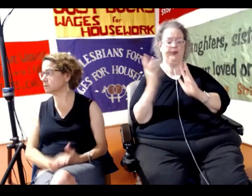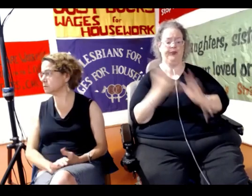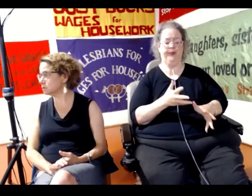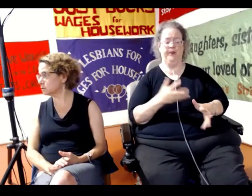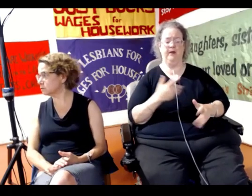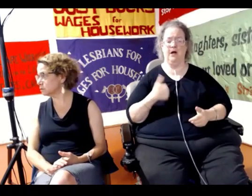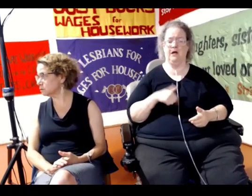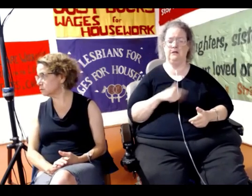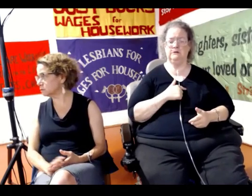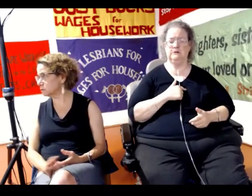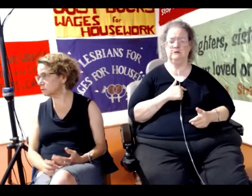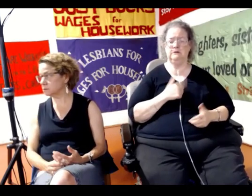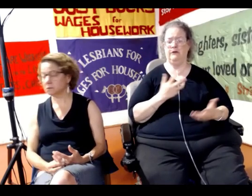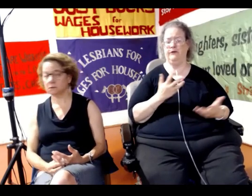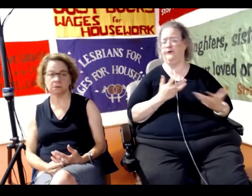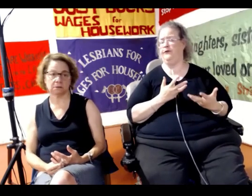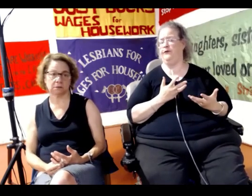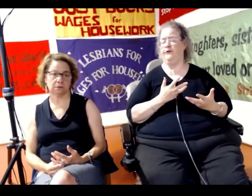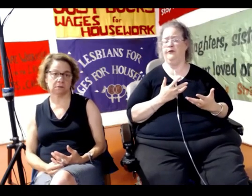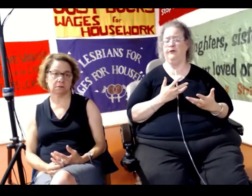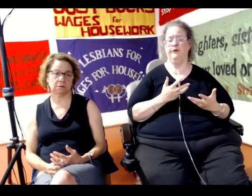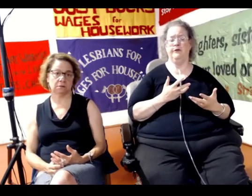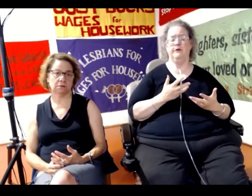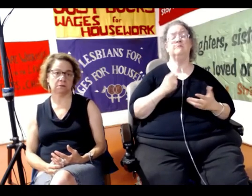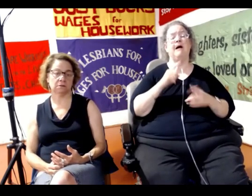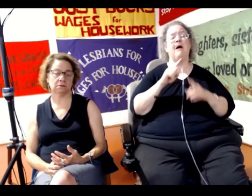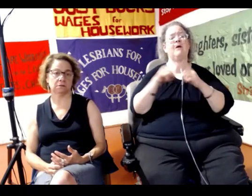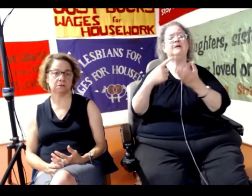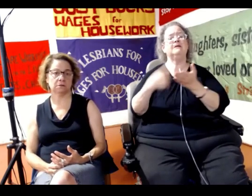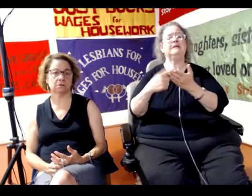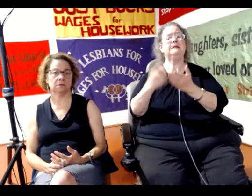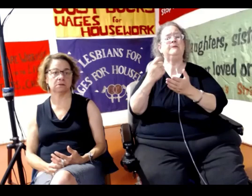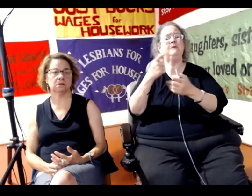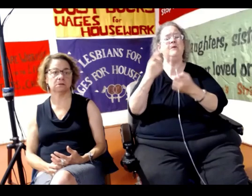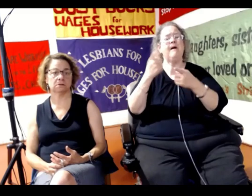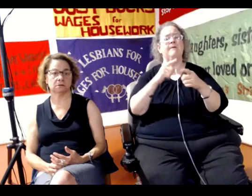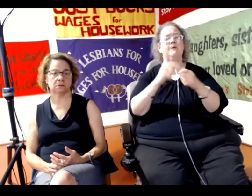I want to speak a little bit about what's been happening with the police in the UK.